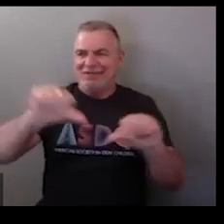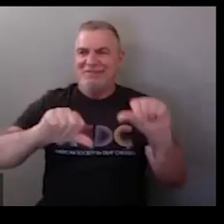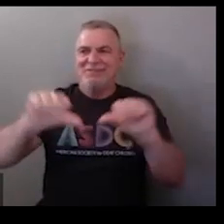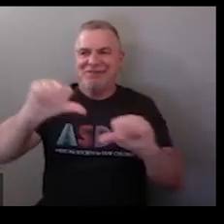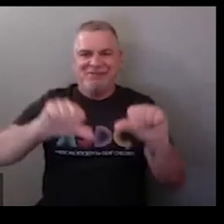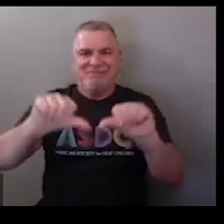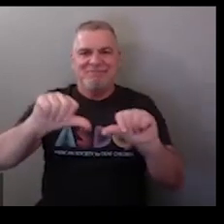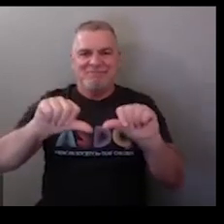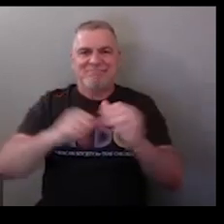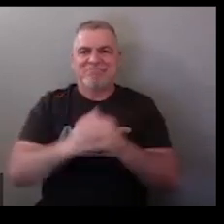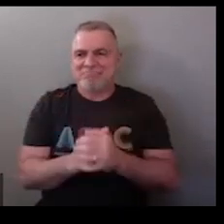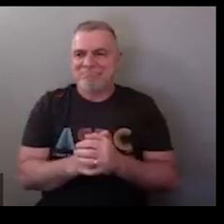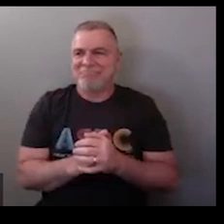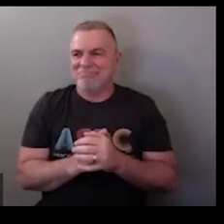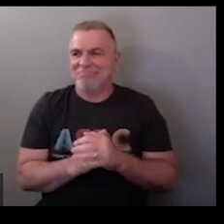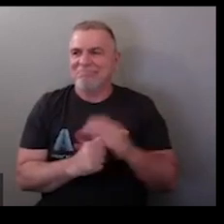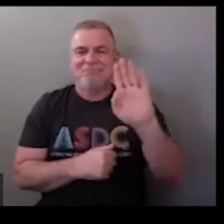science science